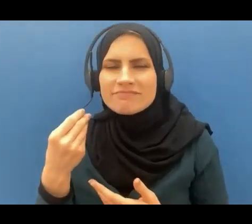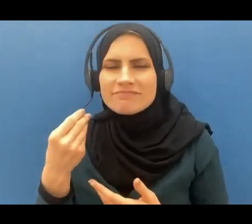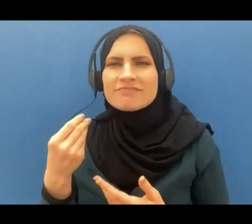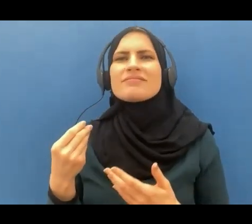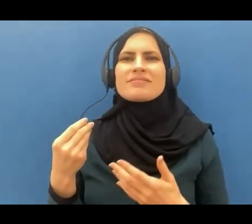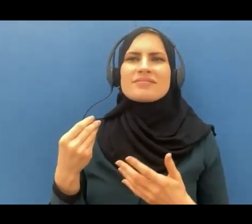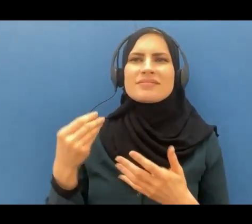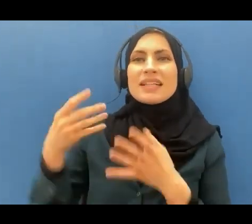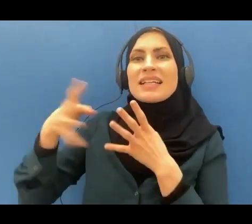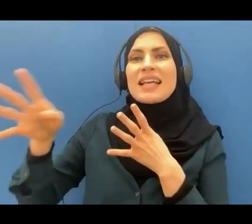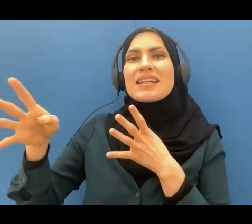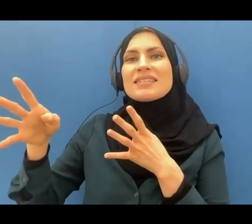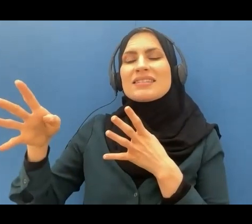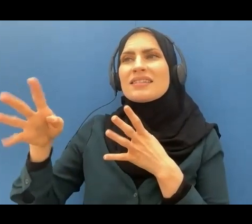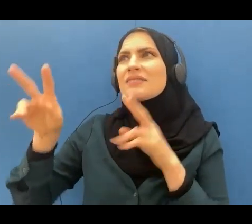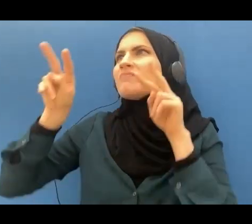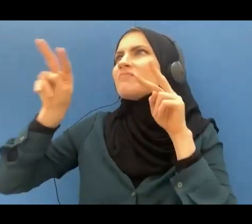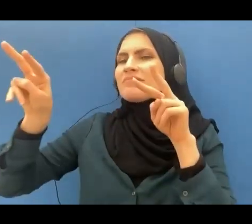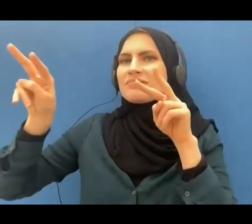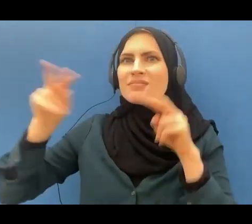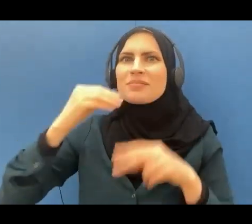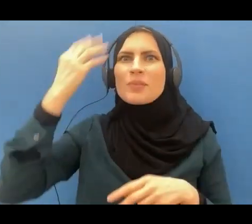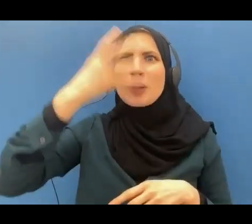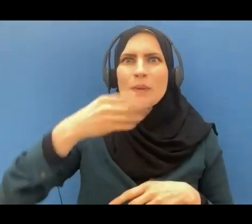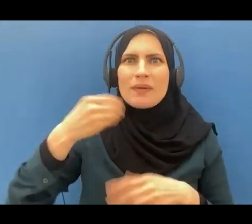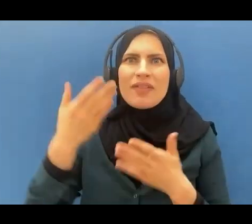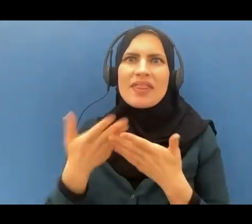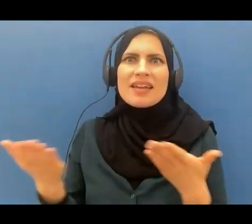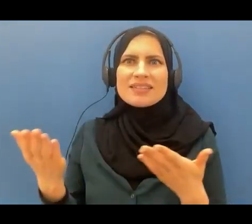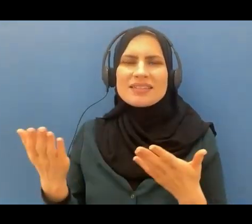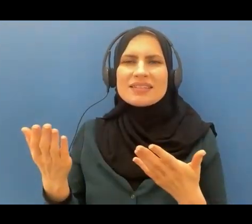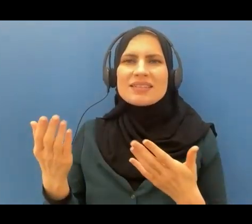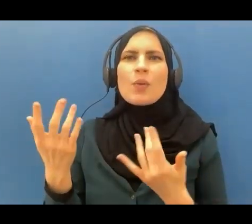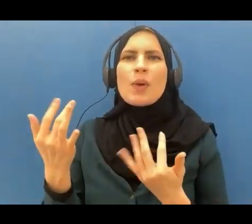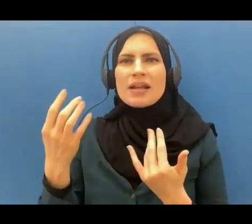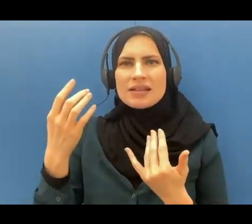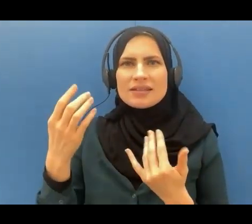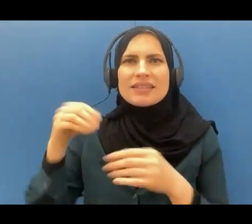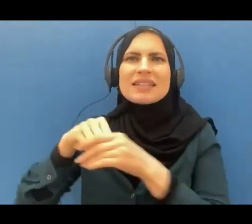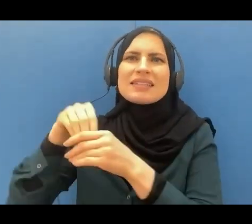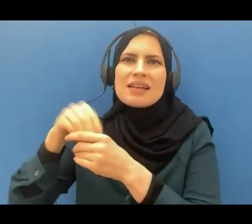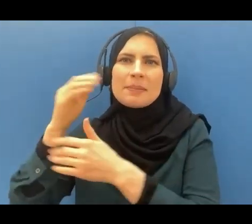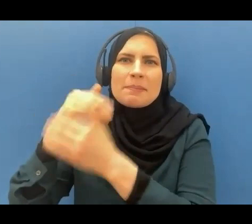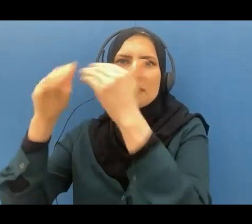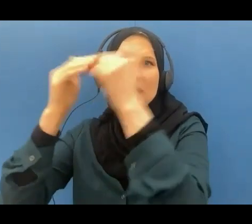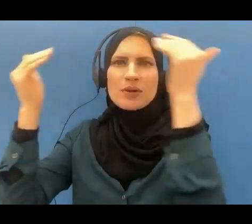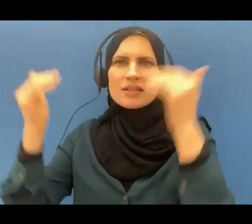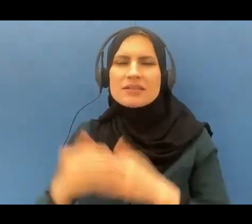are open so they see the beautiful things that are waiting for them in paradise it's amazing